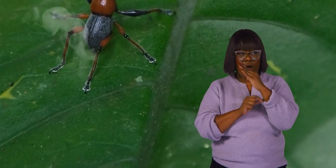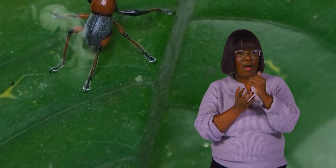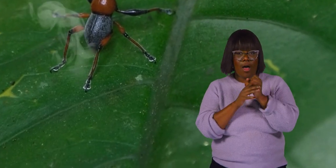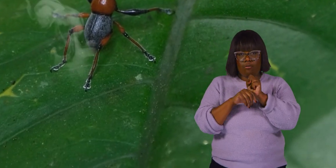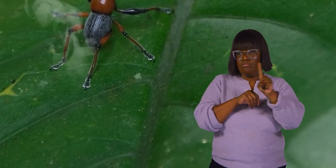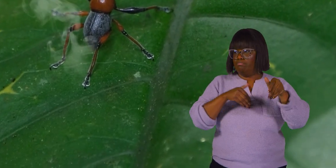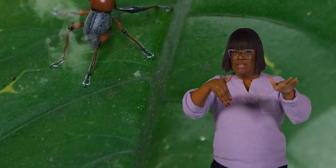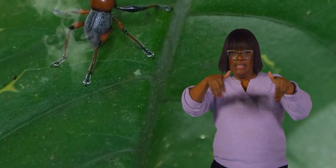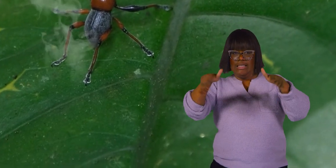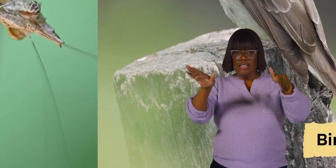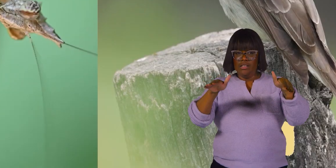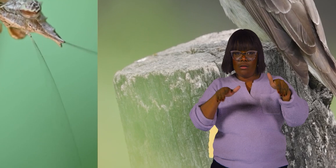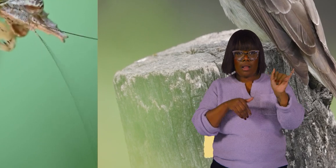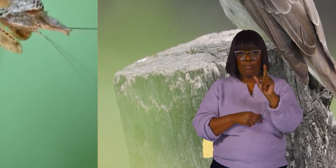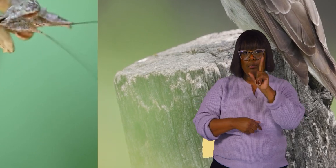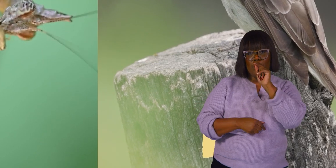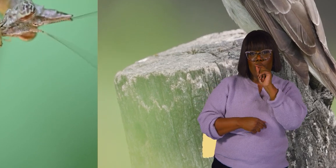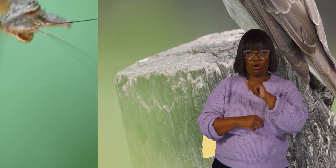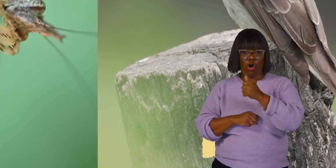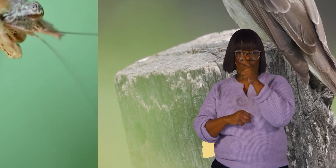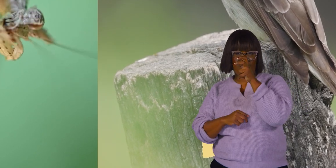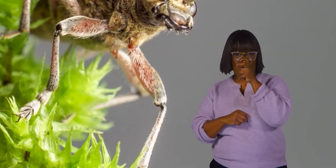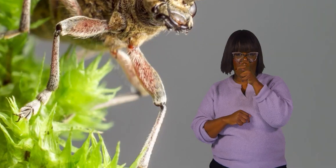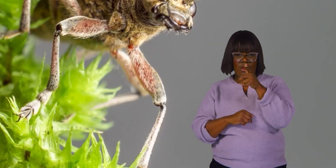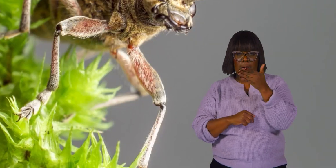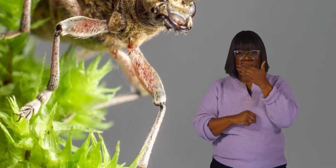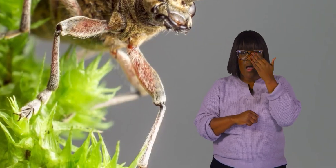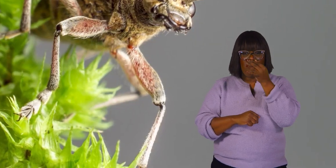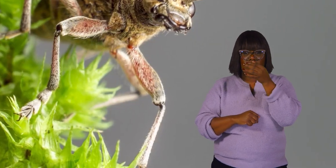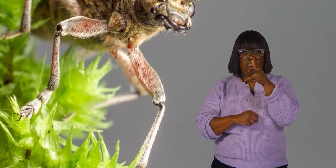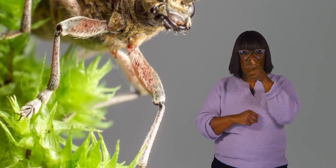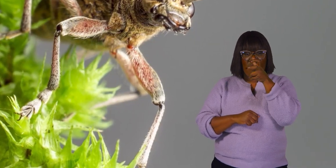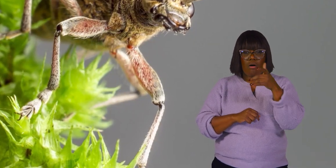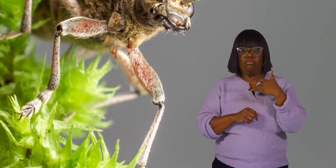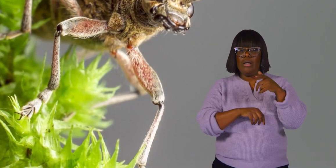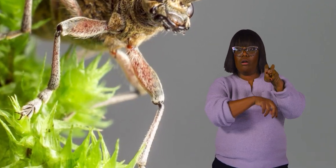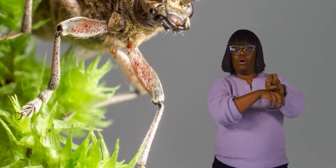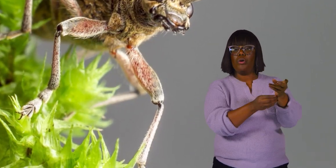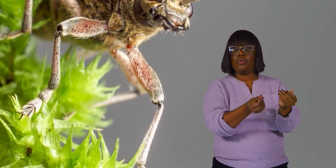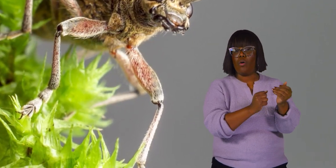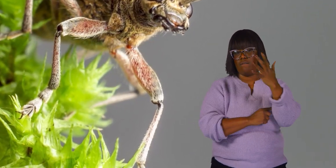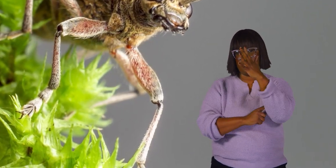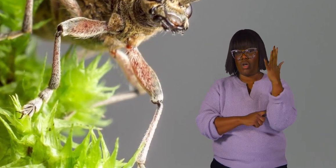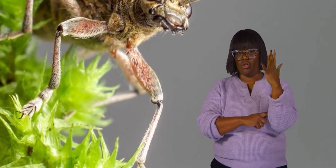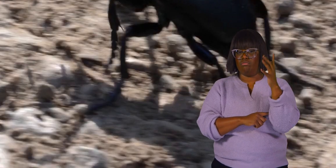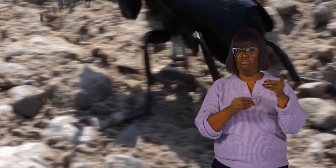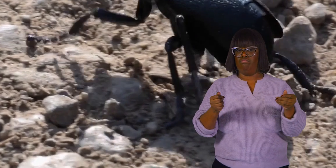scaring away predators, like birds and other insects. These smelly bugs usually live on the ground in forests or fields where they can